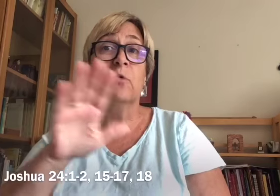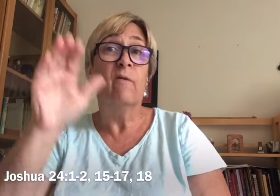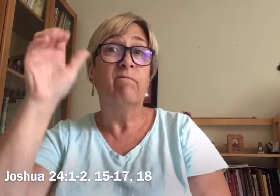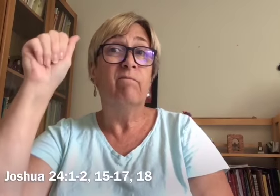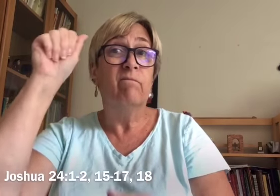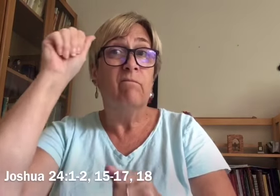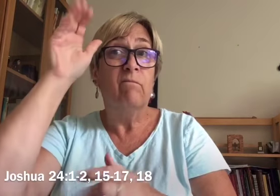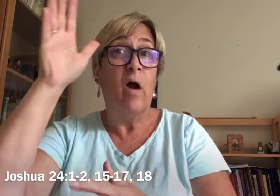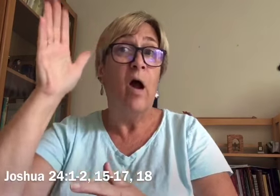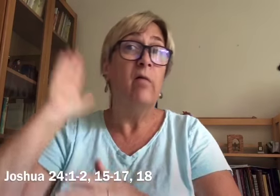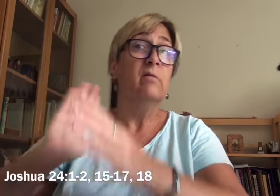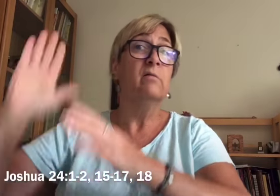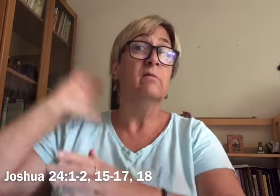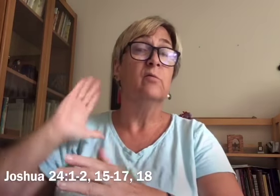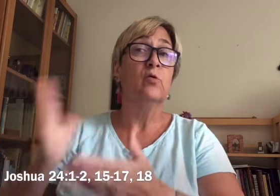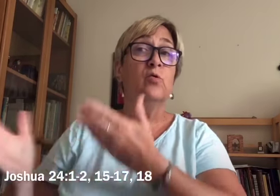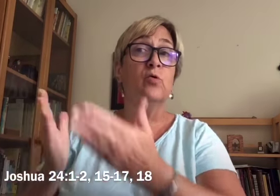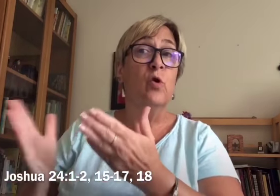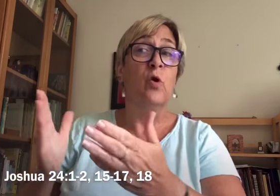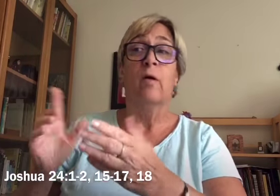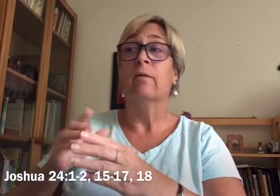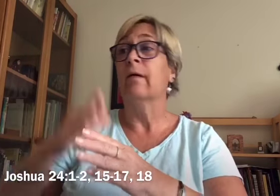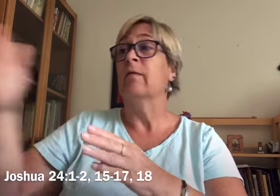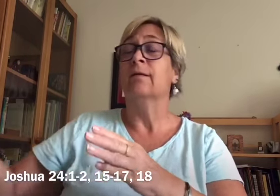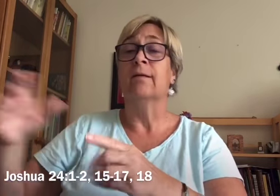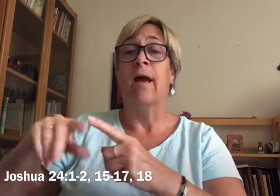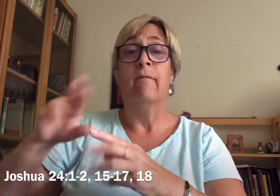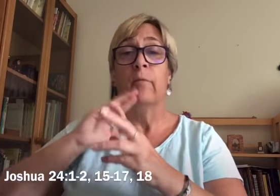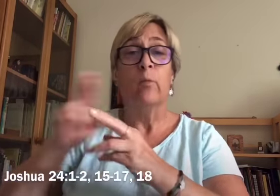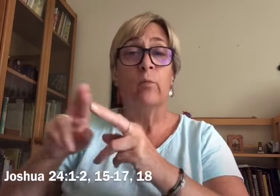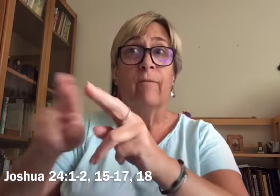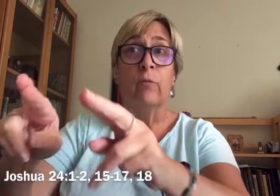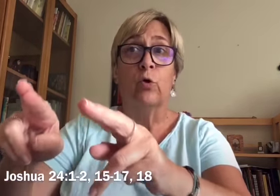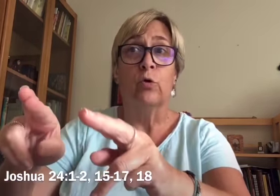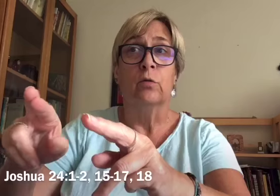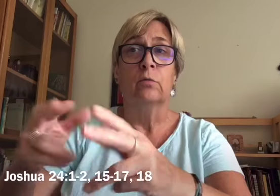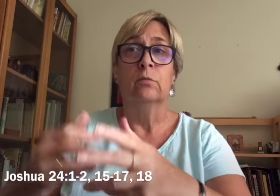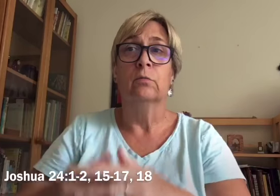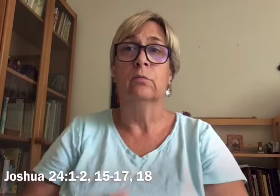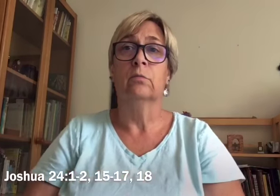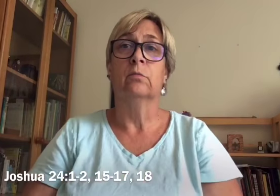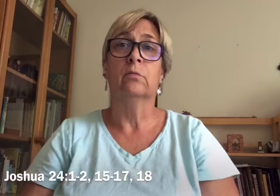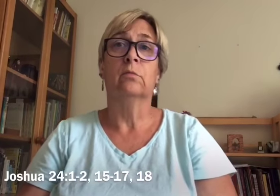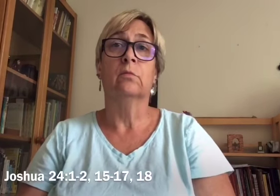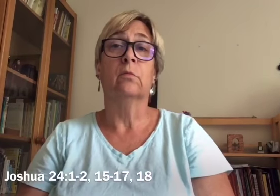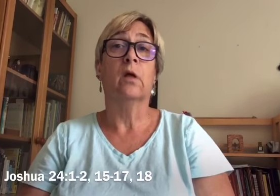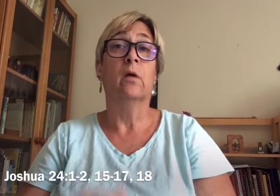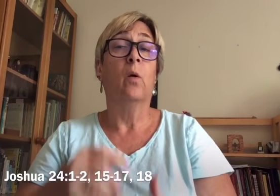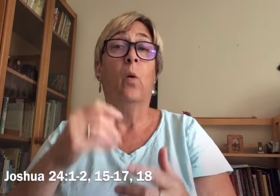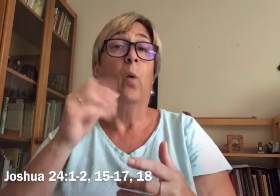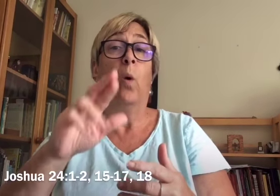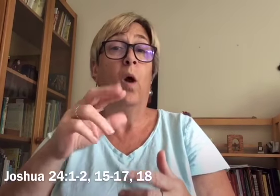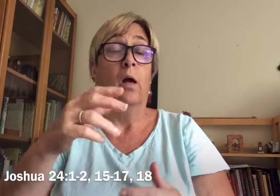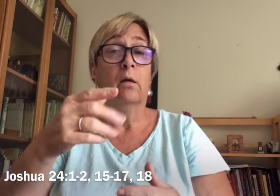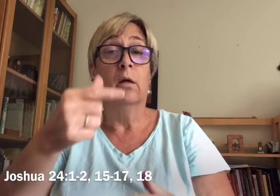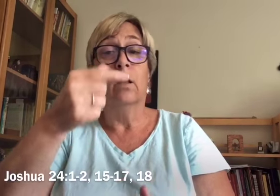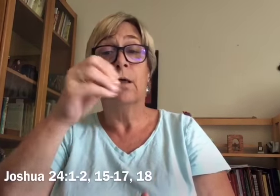If the gods of your fathers served beyond the river, or the